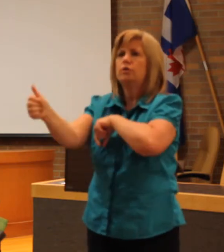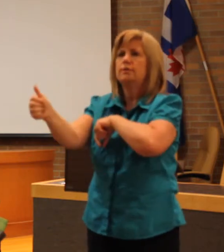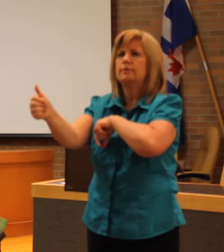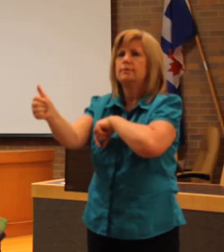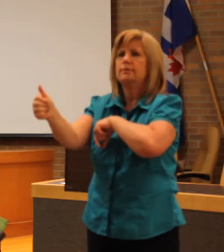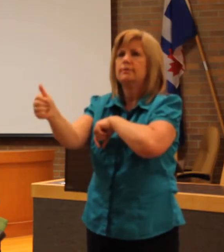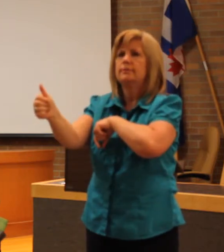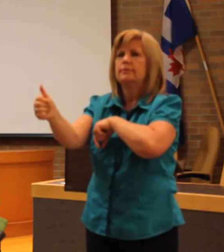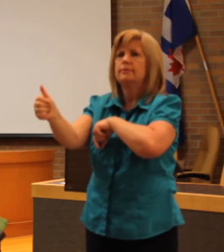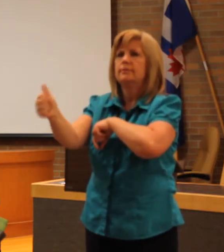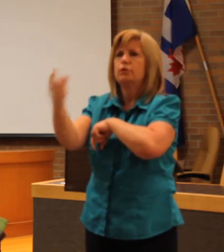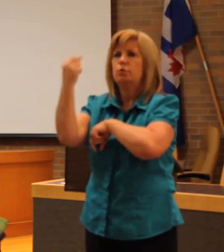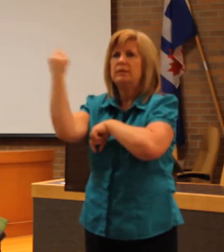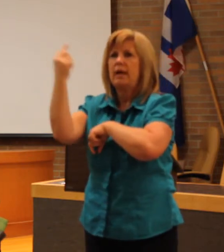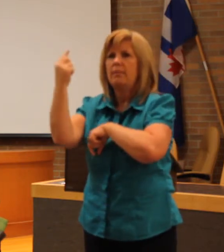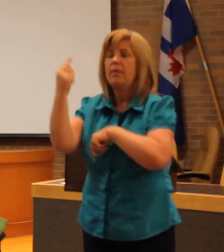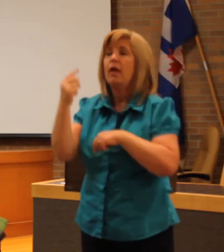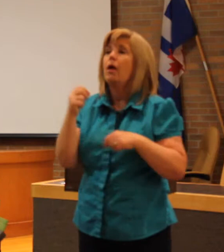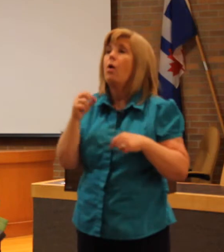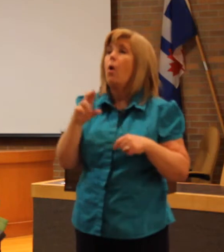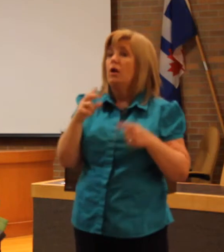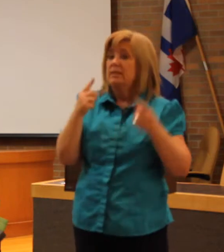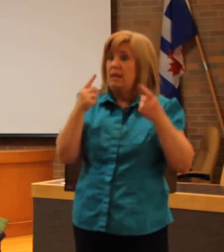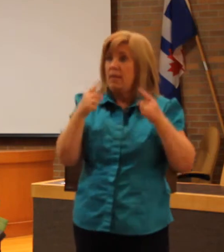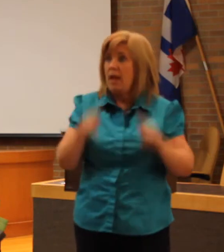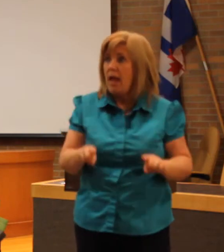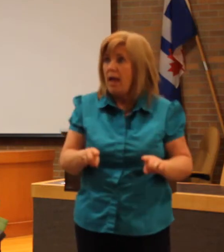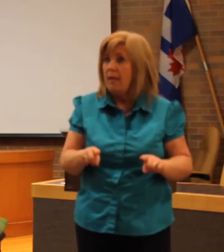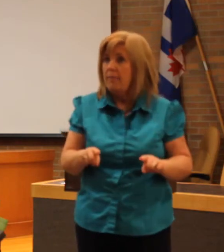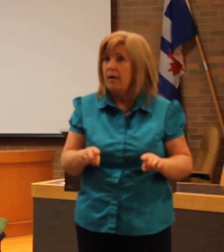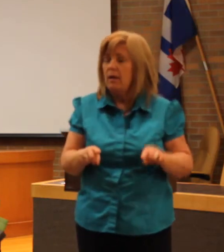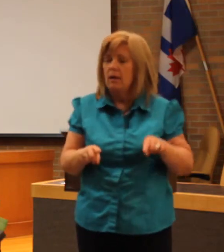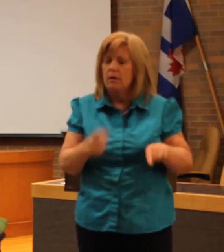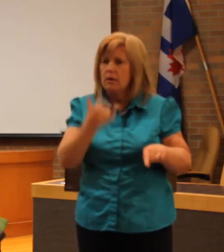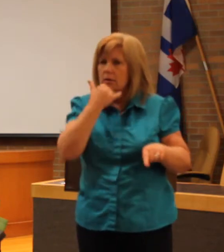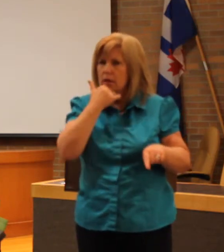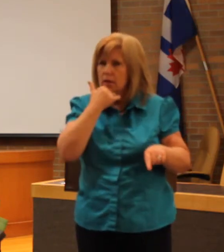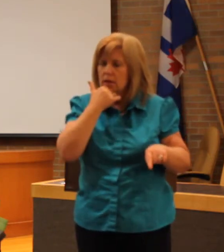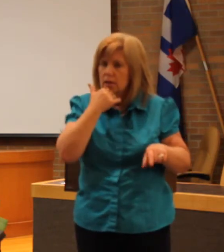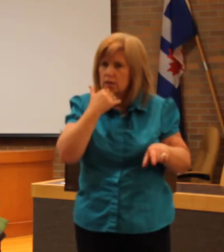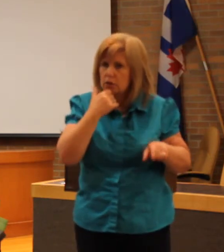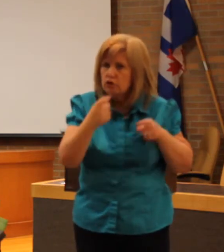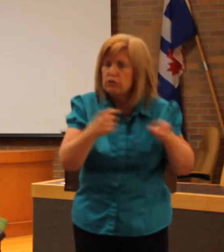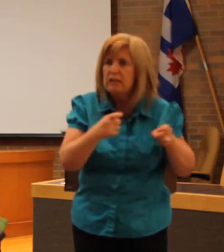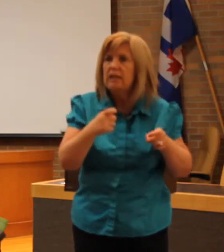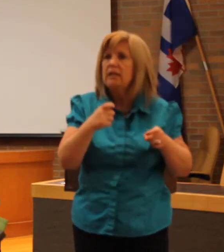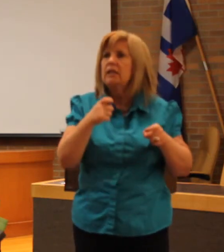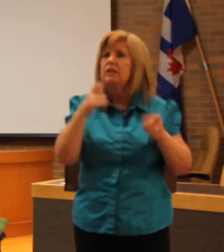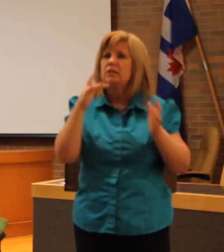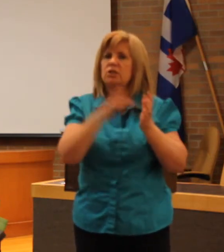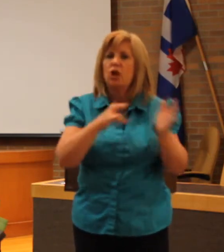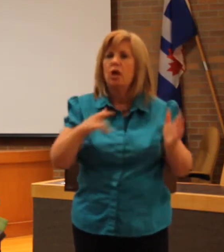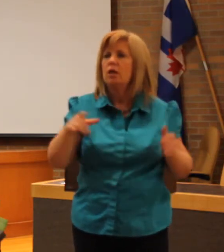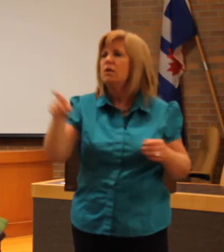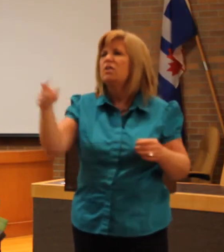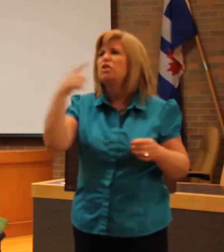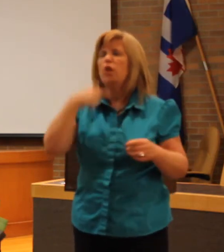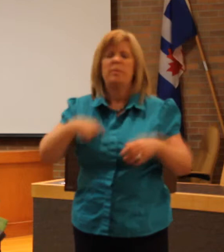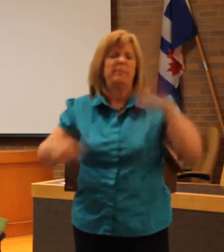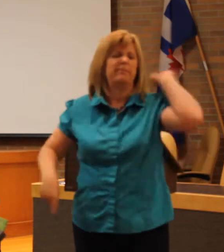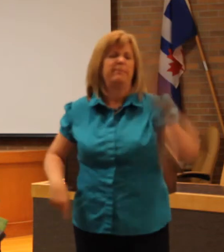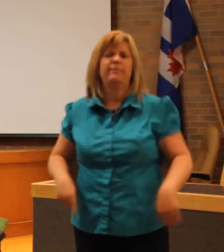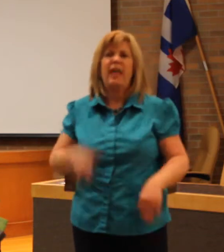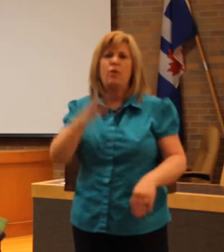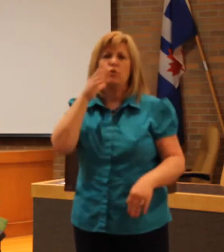is, God forbid, sexually assaulted or mistreated in some way someday. She told me, no, don't be ridiculous.